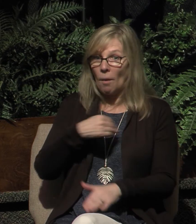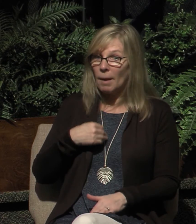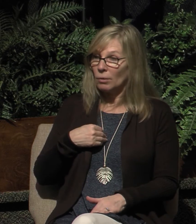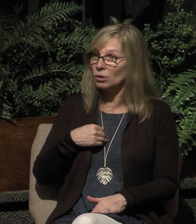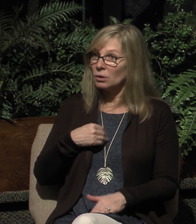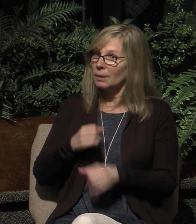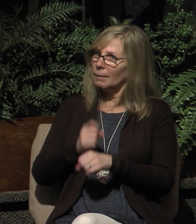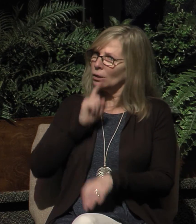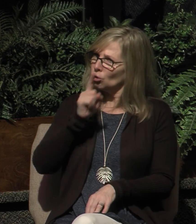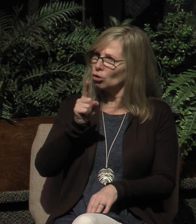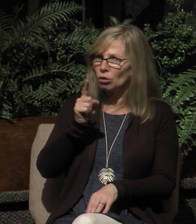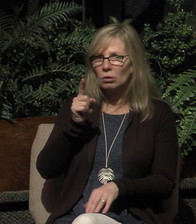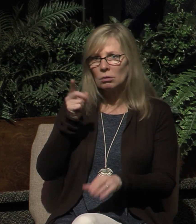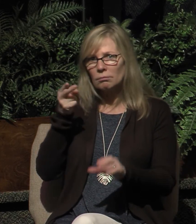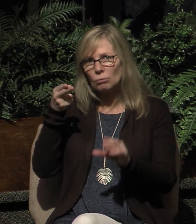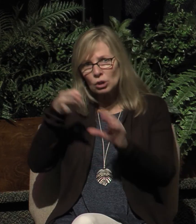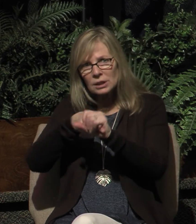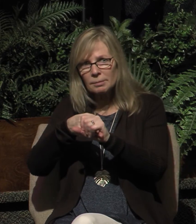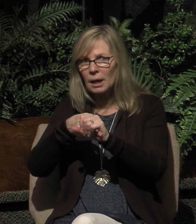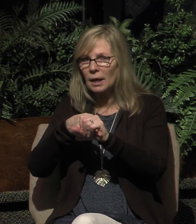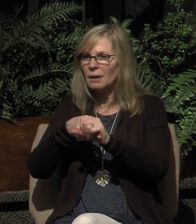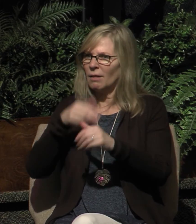sure that they participate in the Lord's Supper